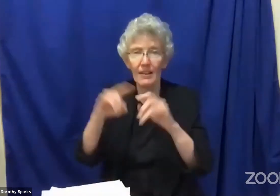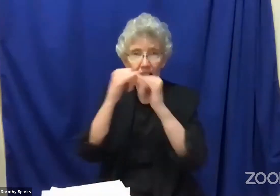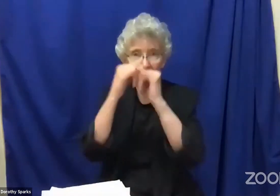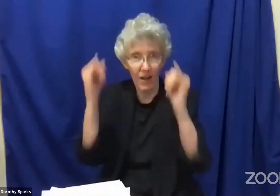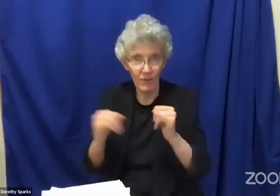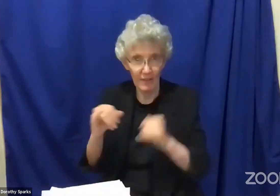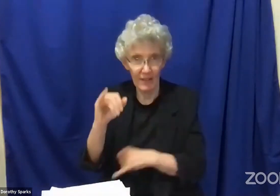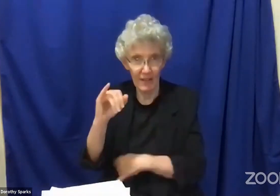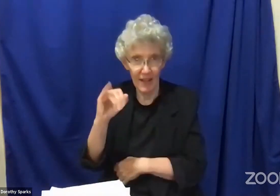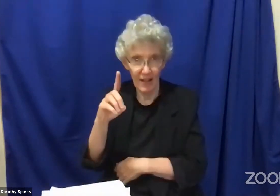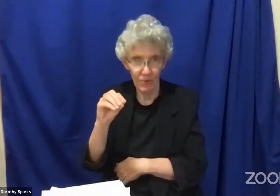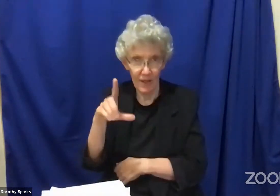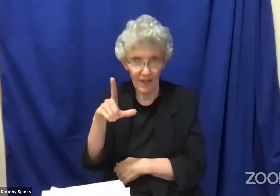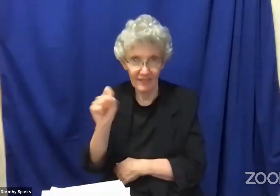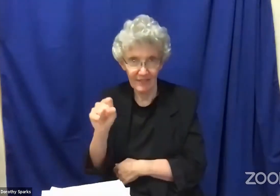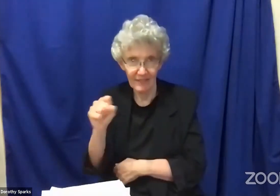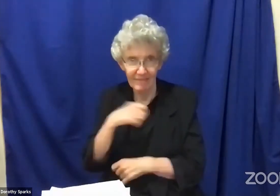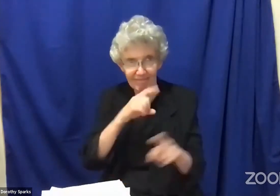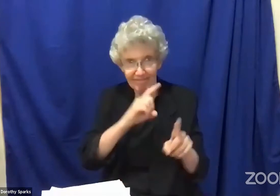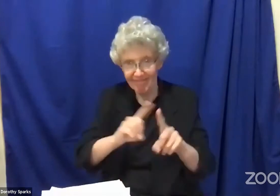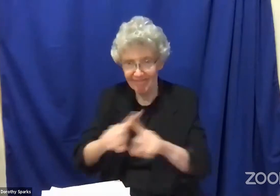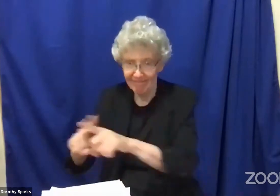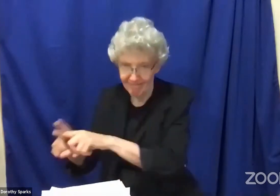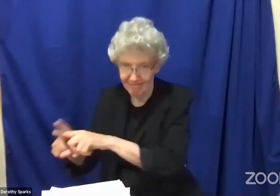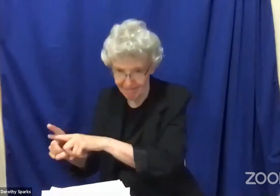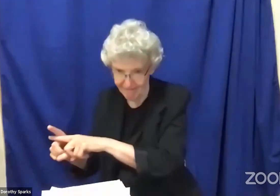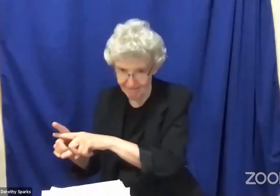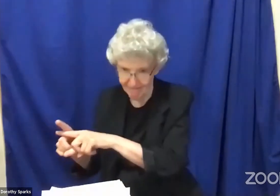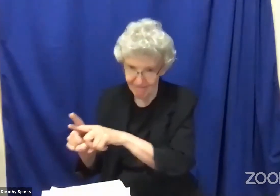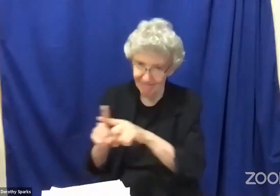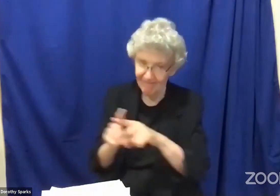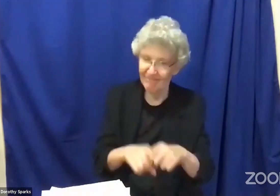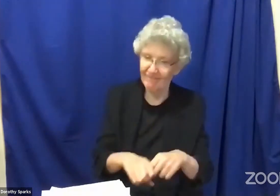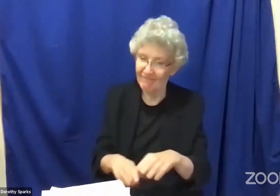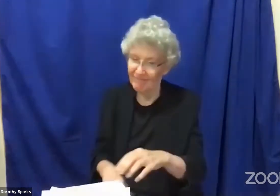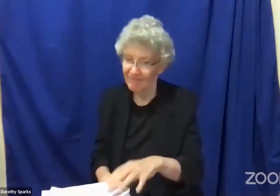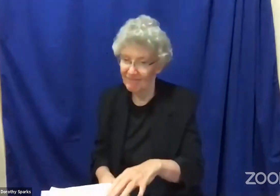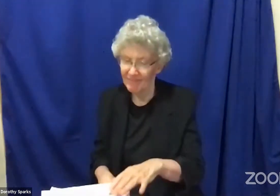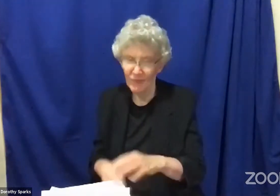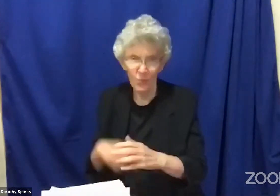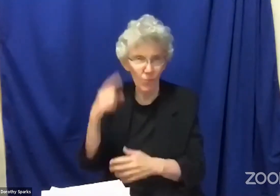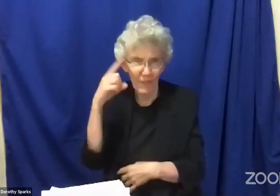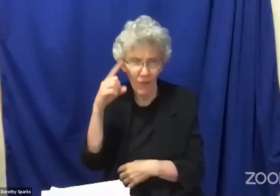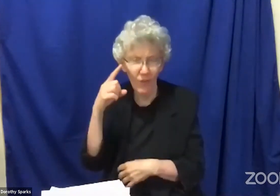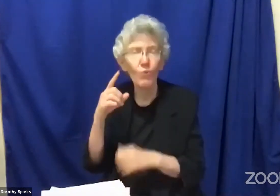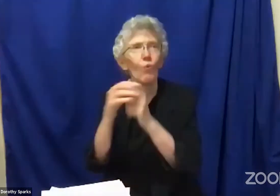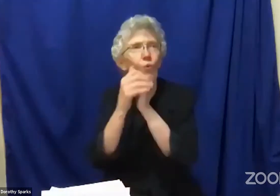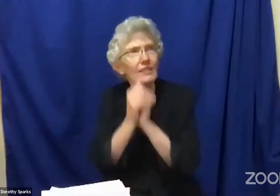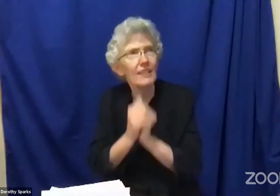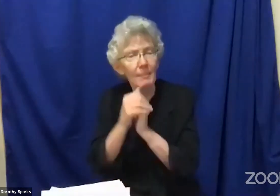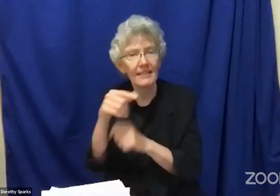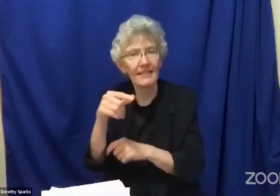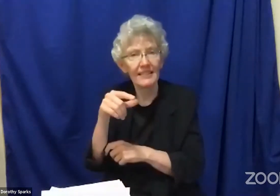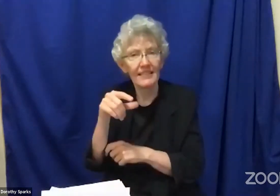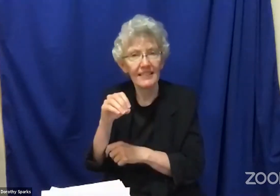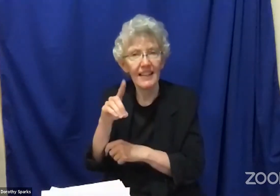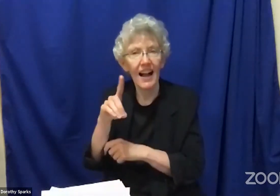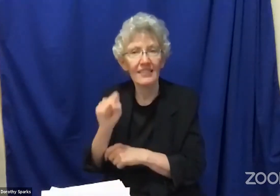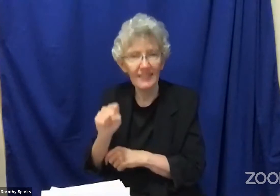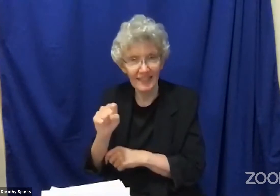And in this city, there were many different kinds of idols. And these idols were